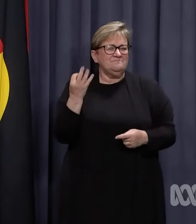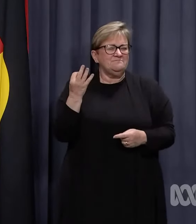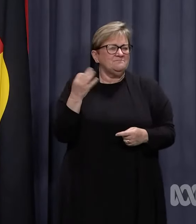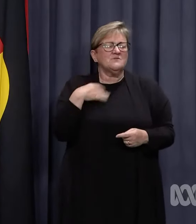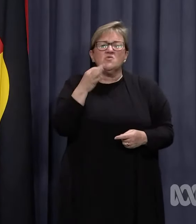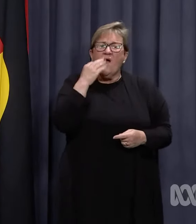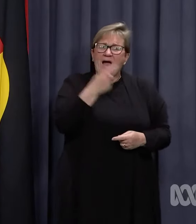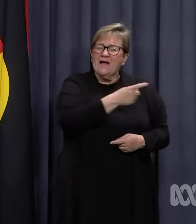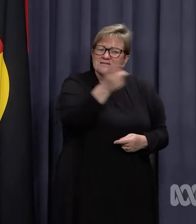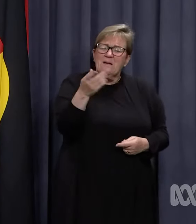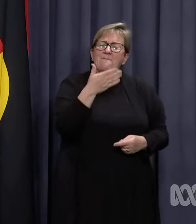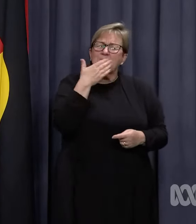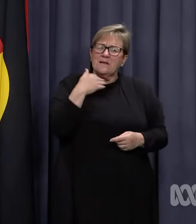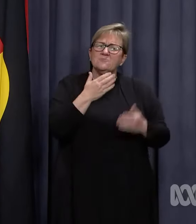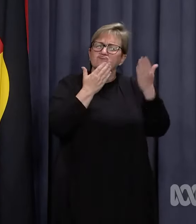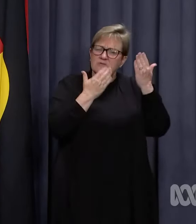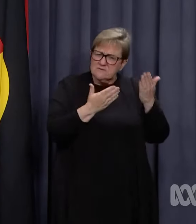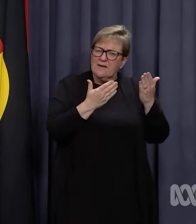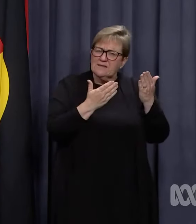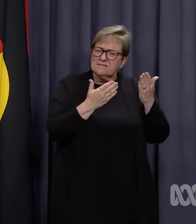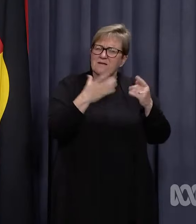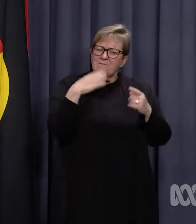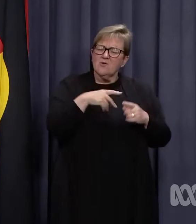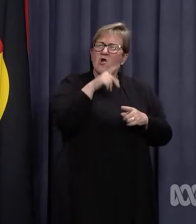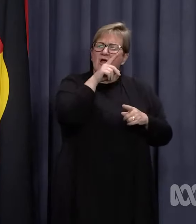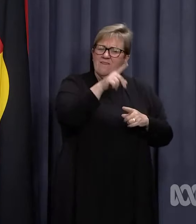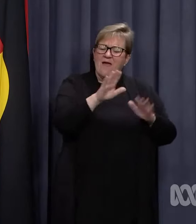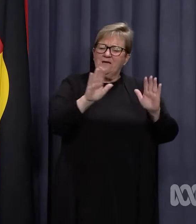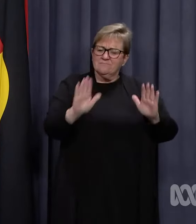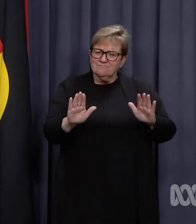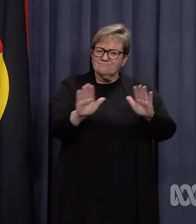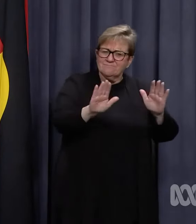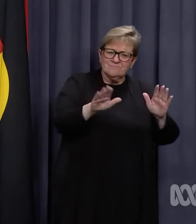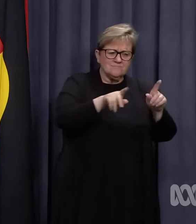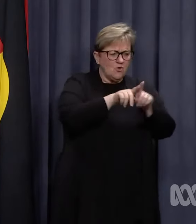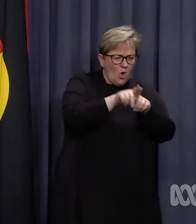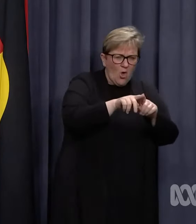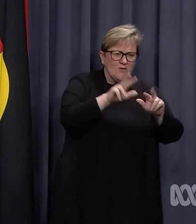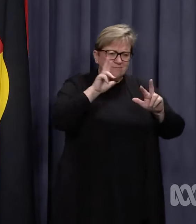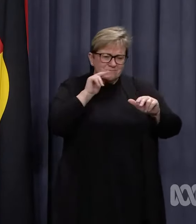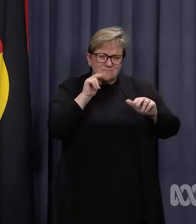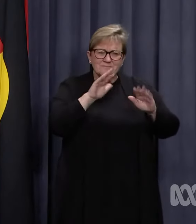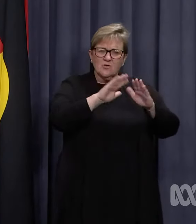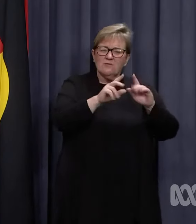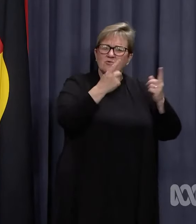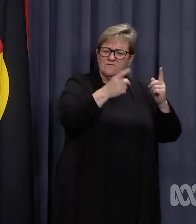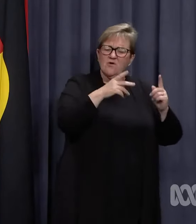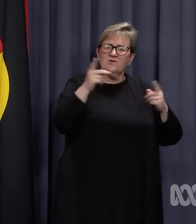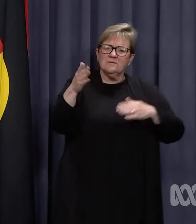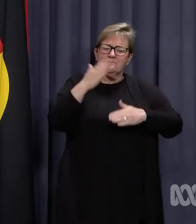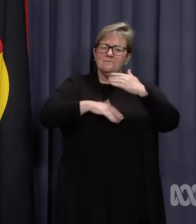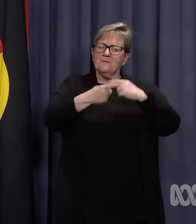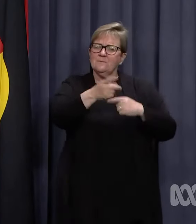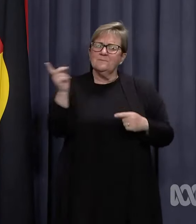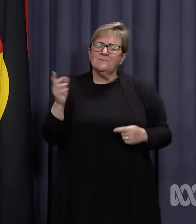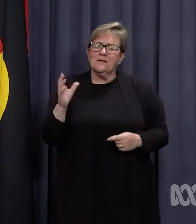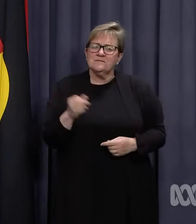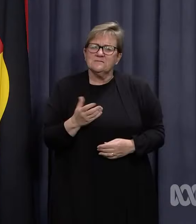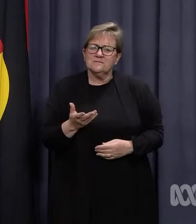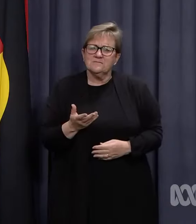ask everyone to respect them as they prioritise learning and wellbeing of their school community at this time.